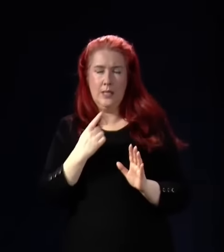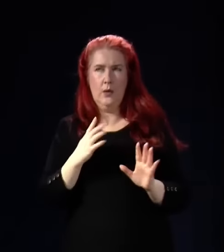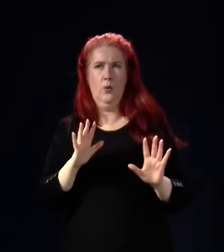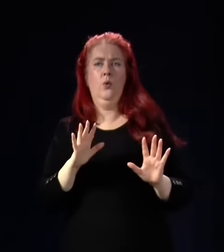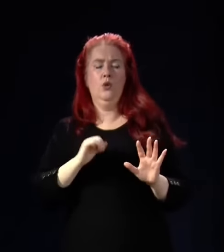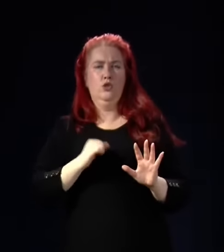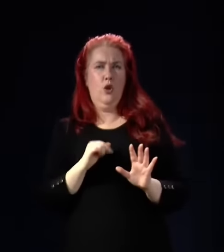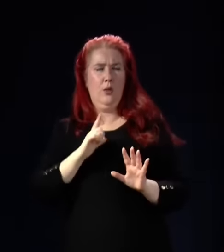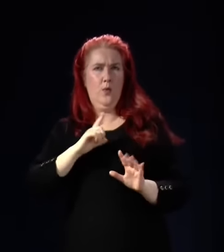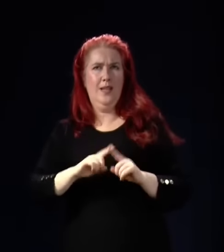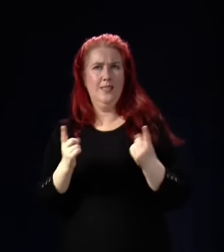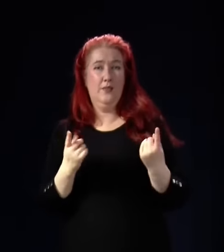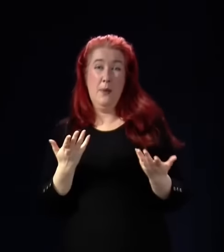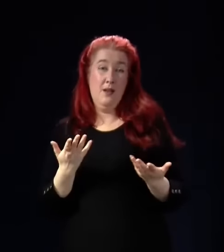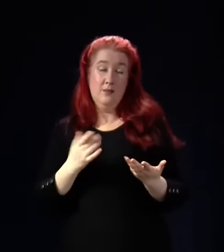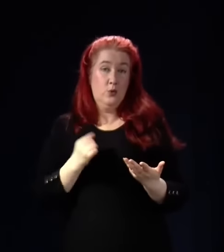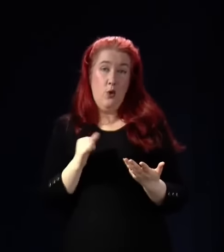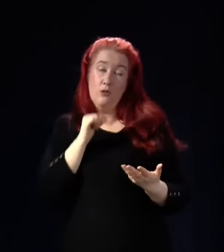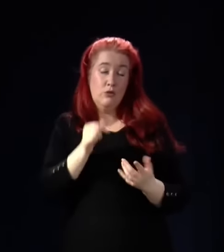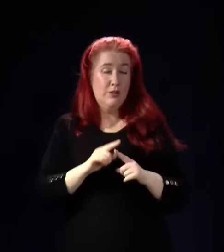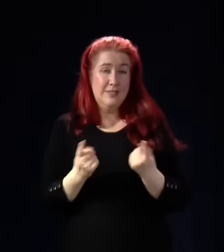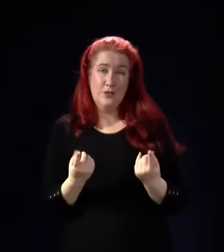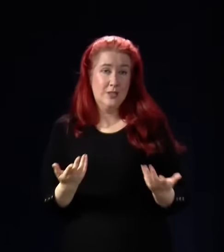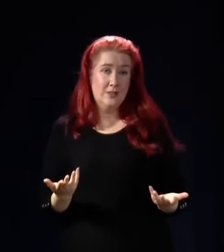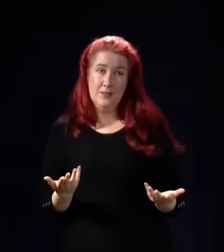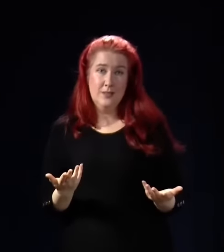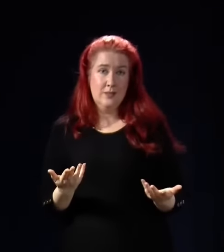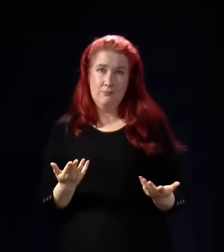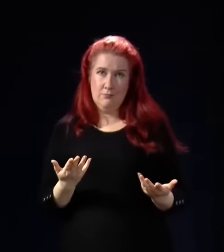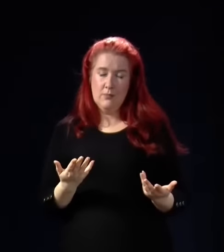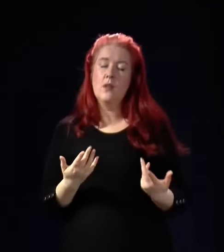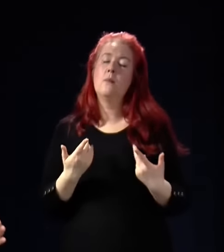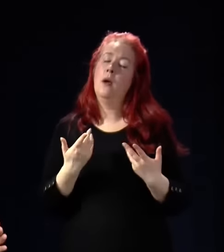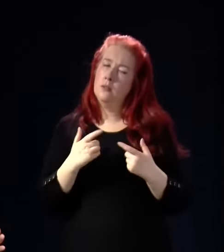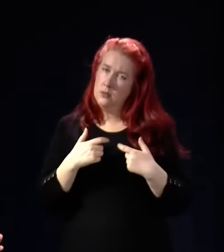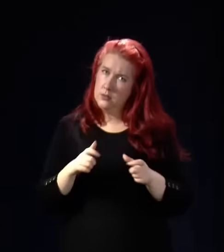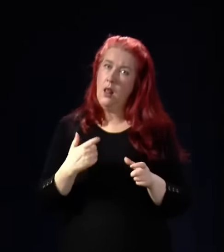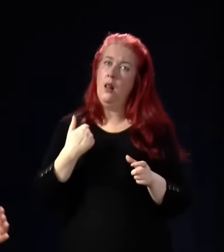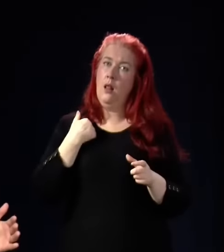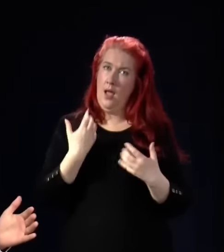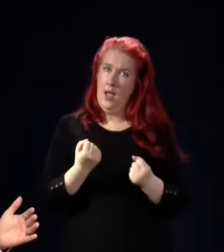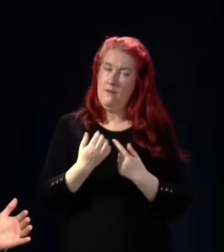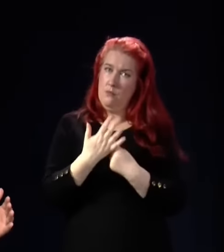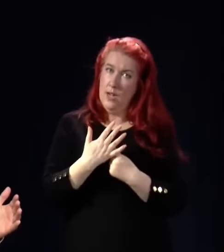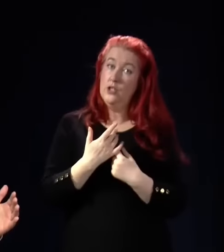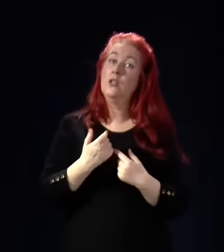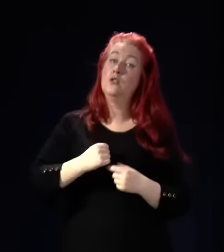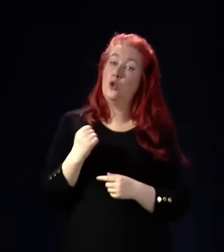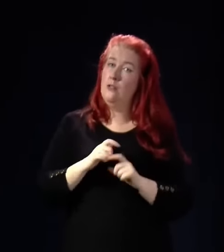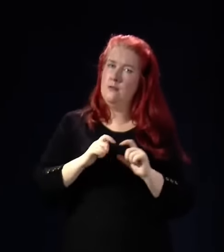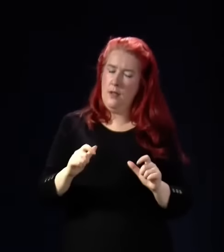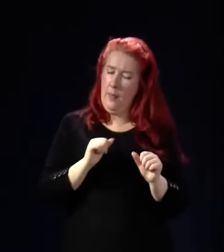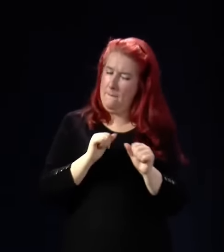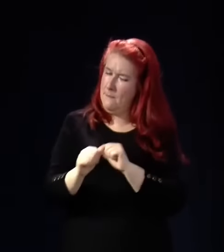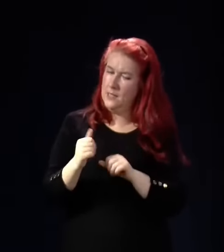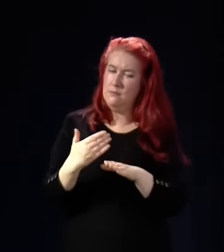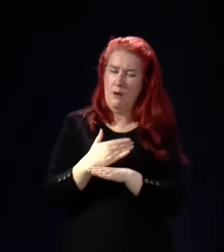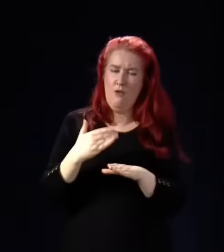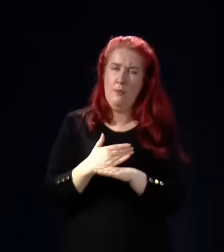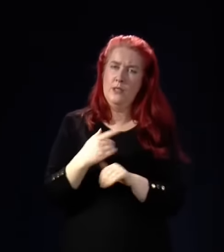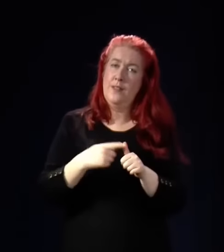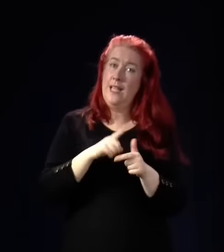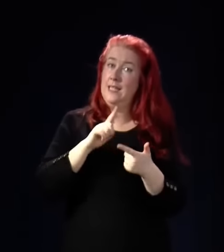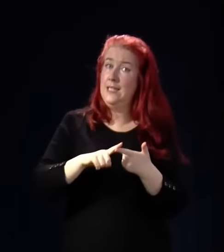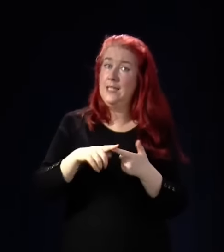fairly legitimate. But they're not. Of course, even with these pressures, Scotland still continues to perform, have the best performing A&E departments, for example,